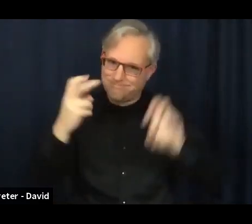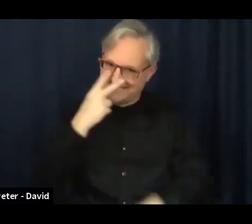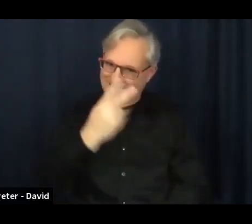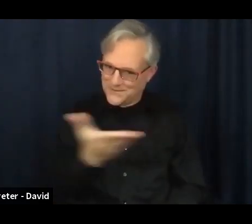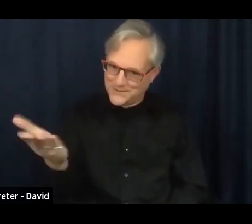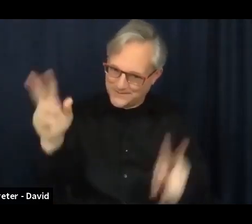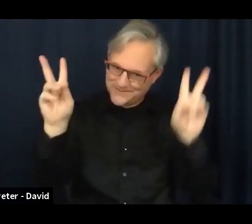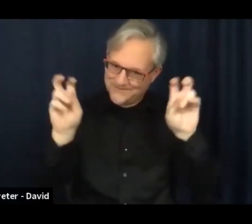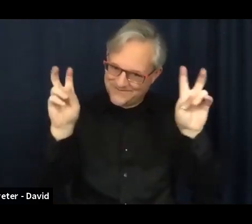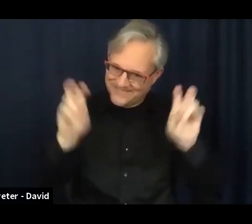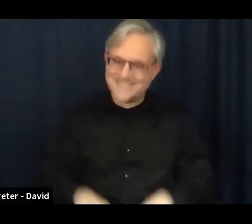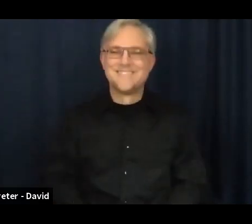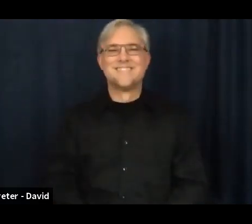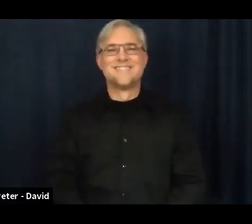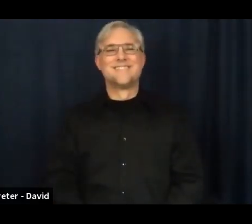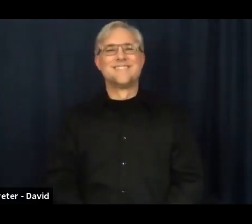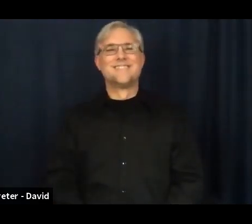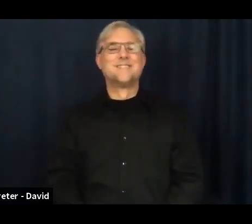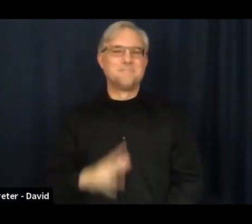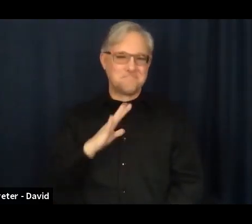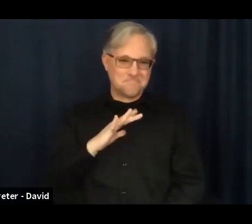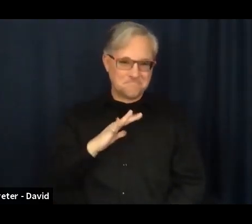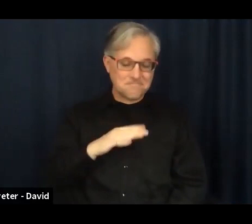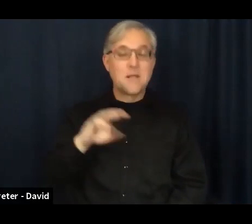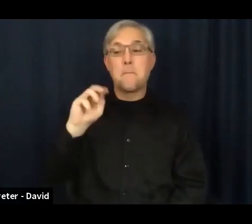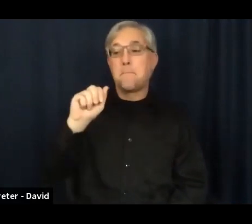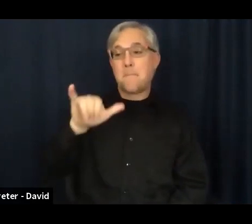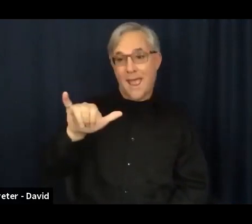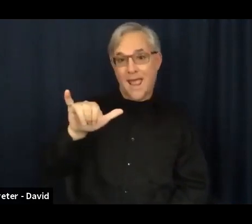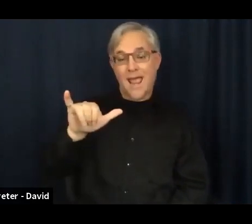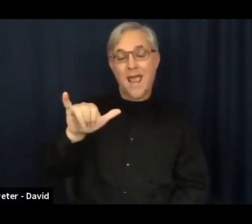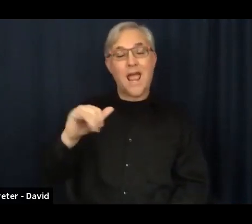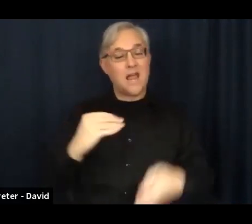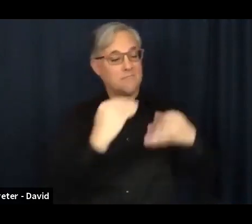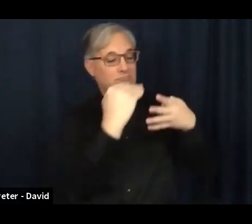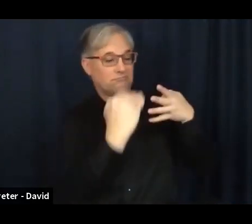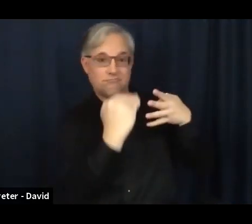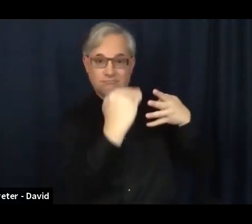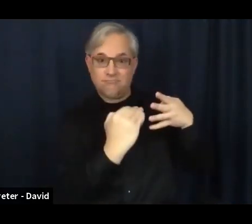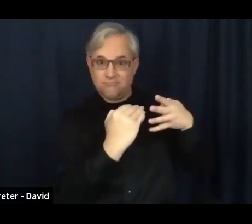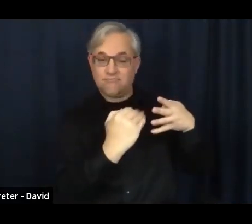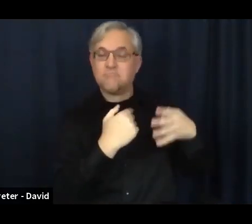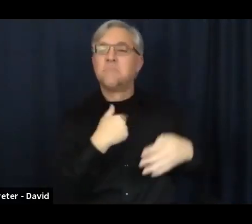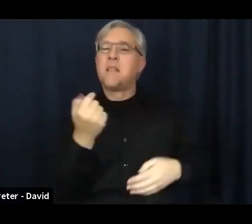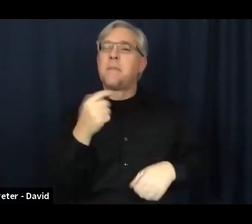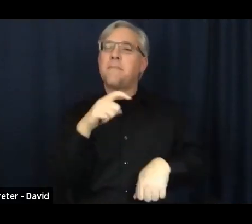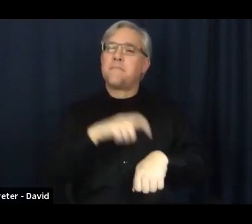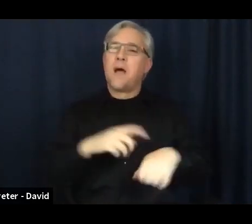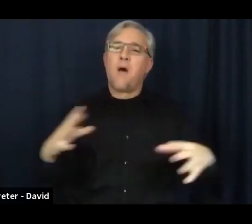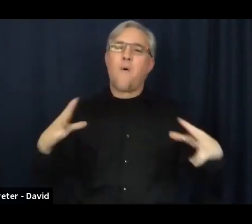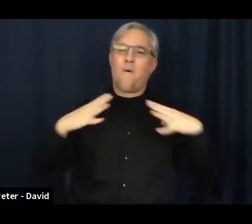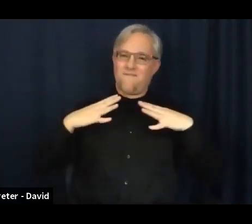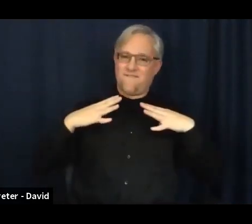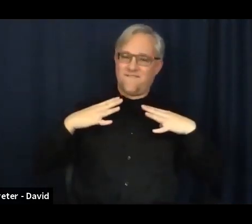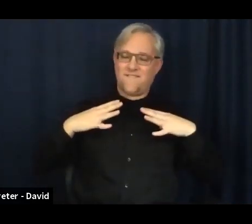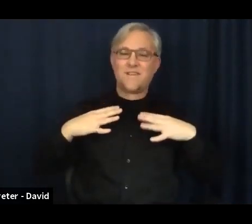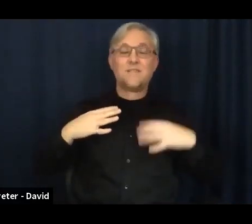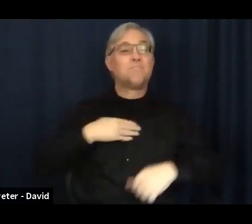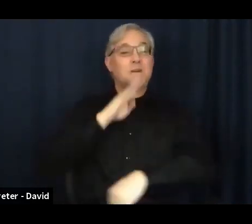at middle of May to help recover from celebrating Catherine and Zoe's birthdays. So